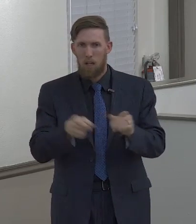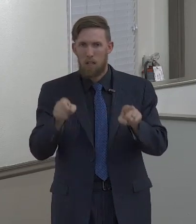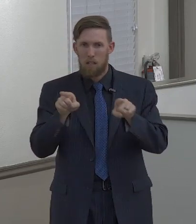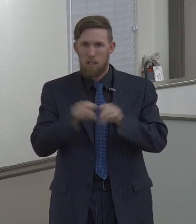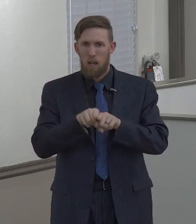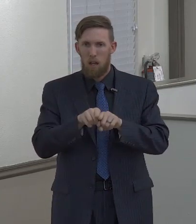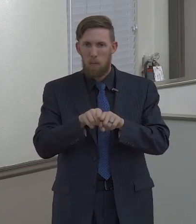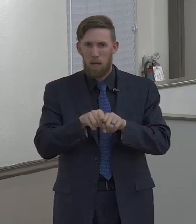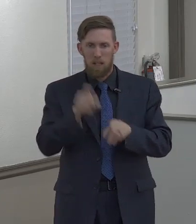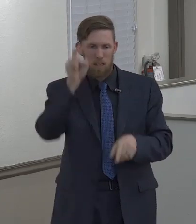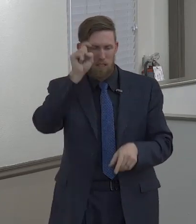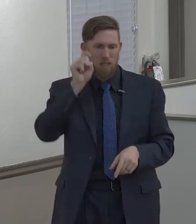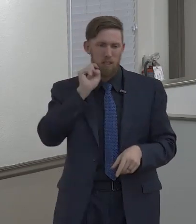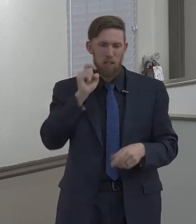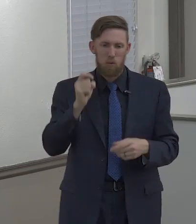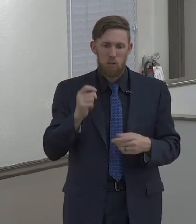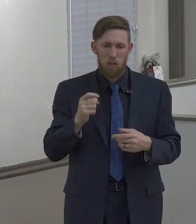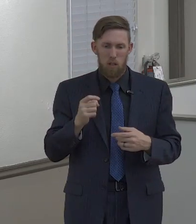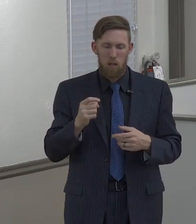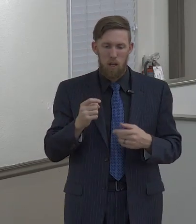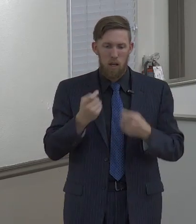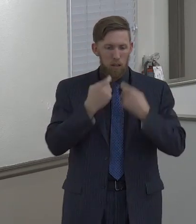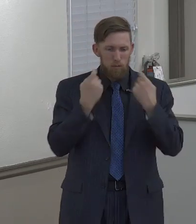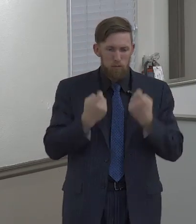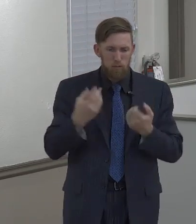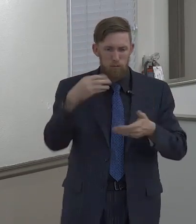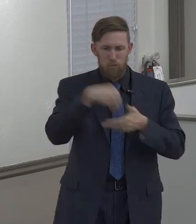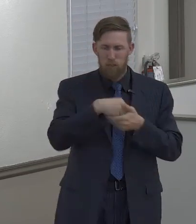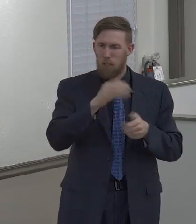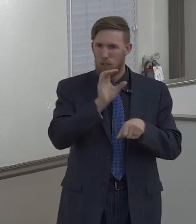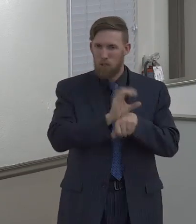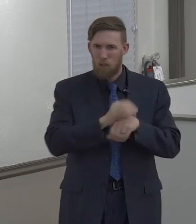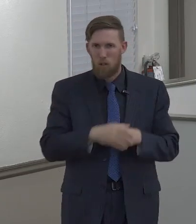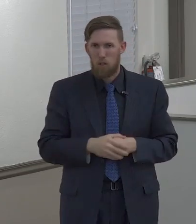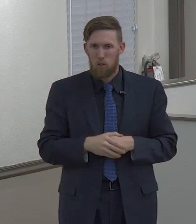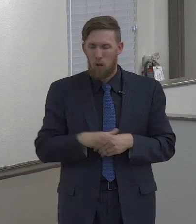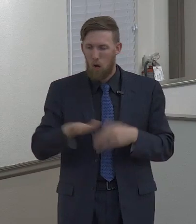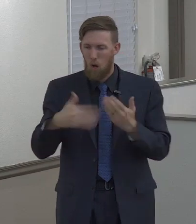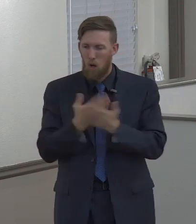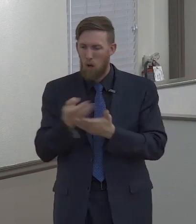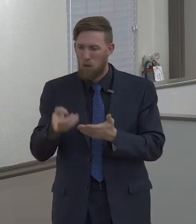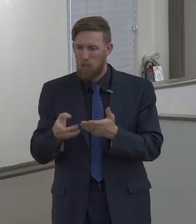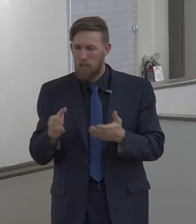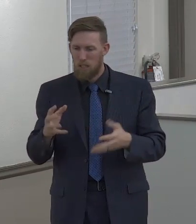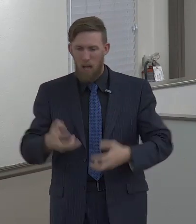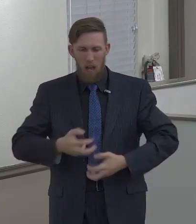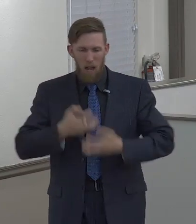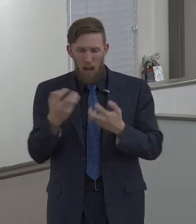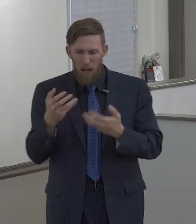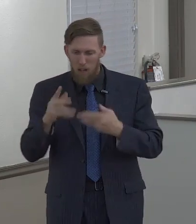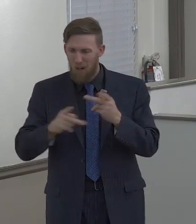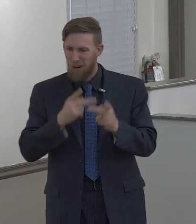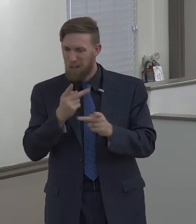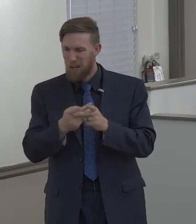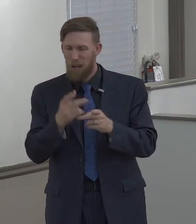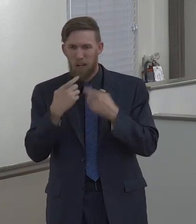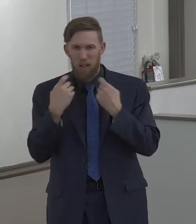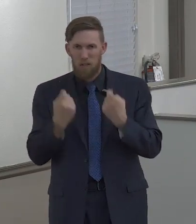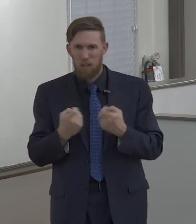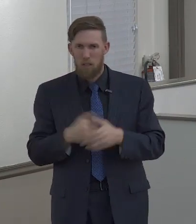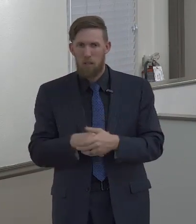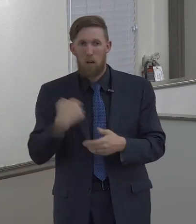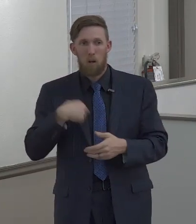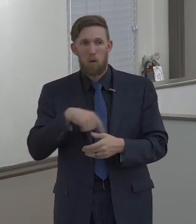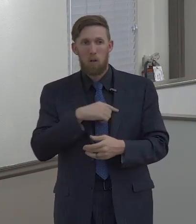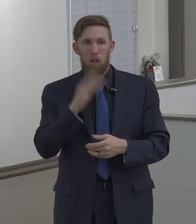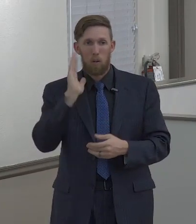We would all be appalled to find out of some scandal of fornication